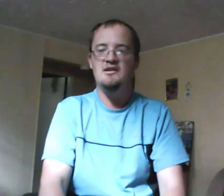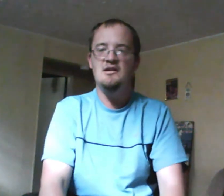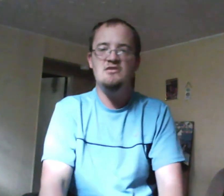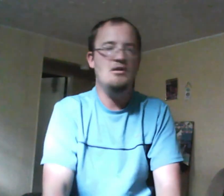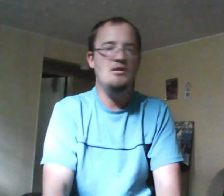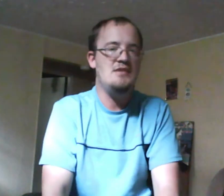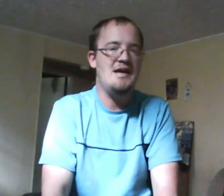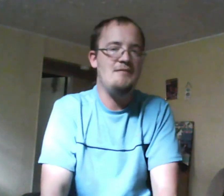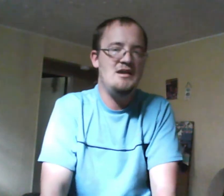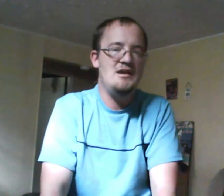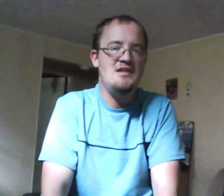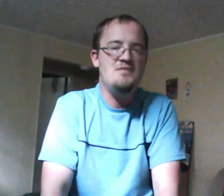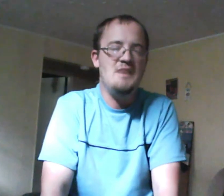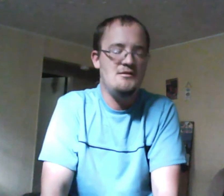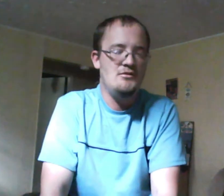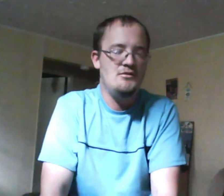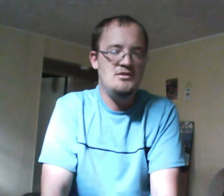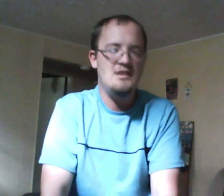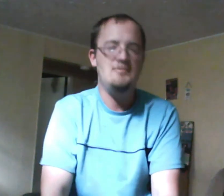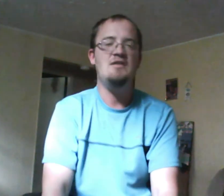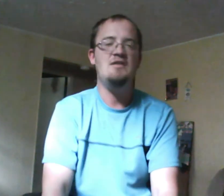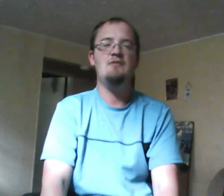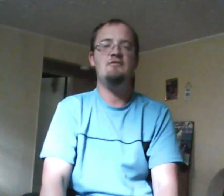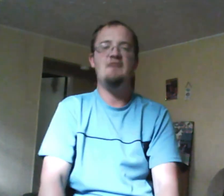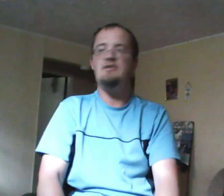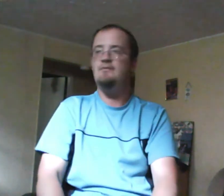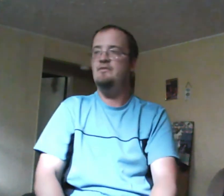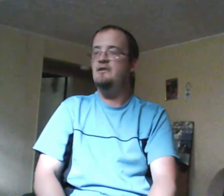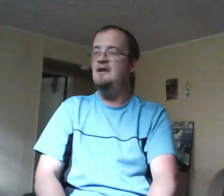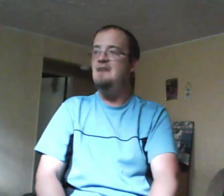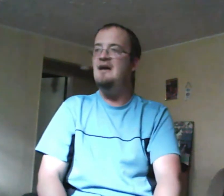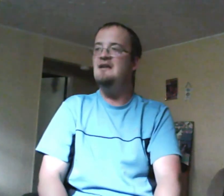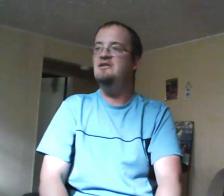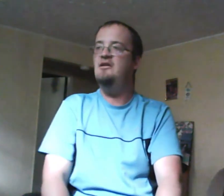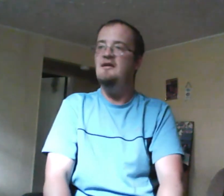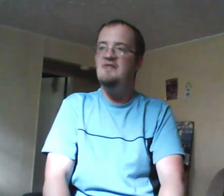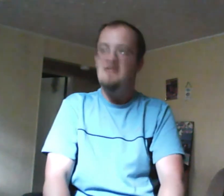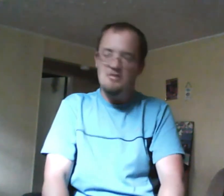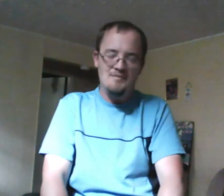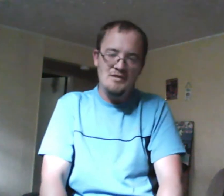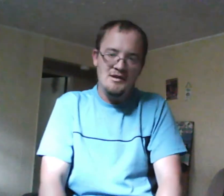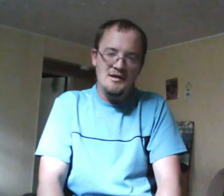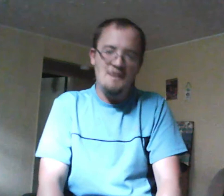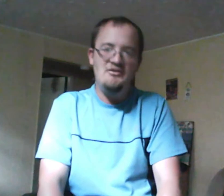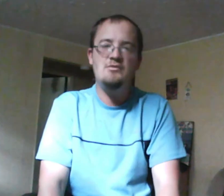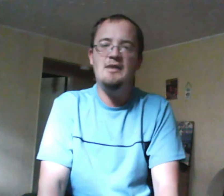yeah in a sense Maya did it but I think everyone failed her and Maya could have easily fixed her problem by saying